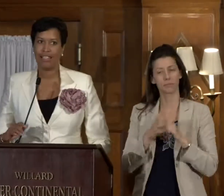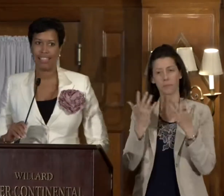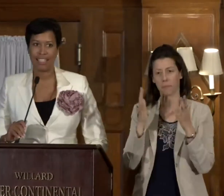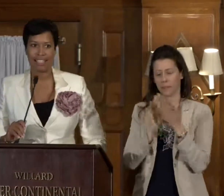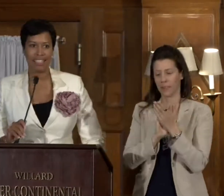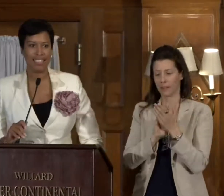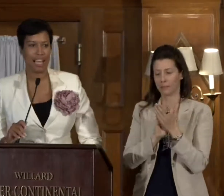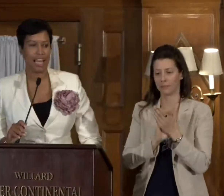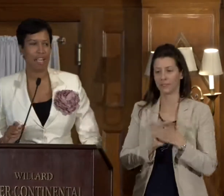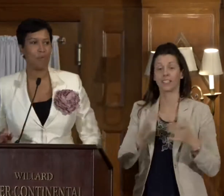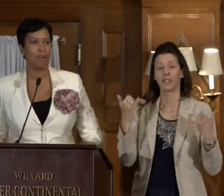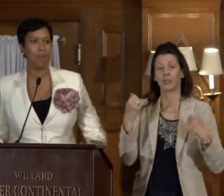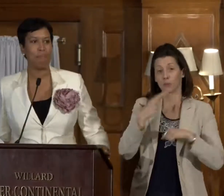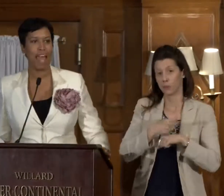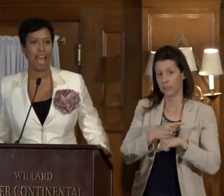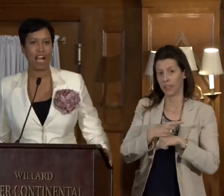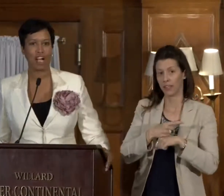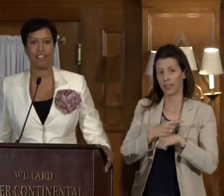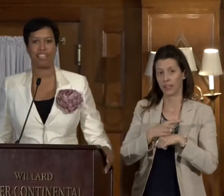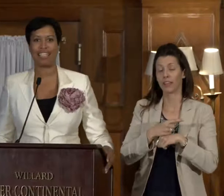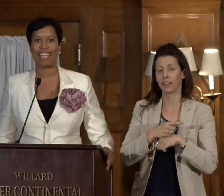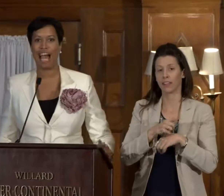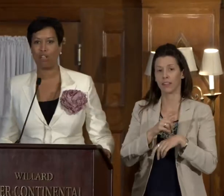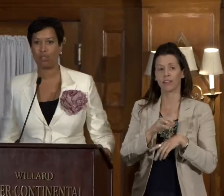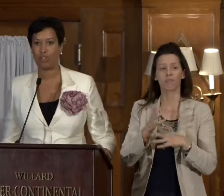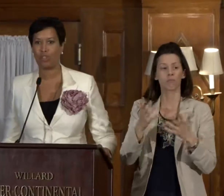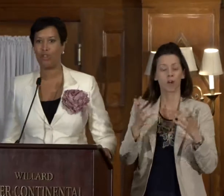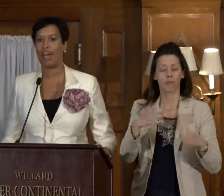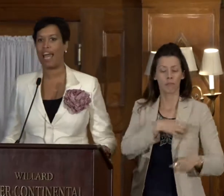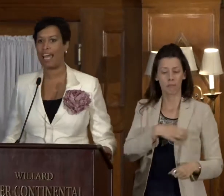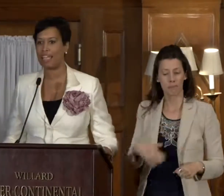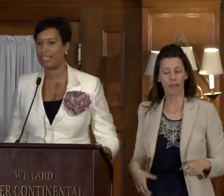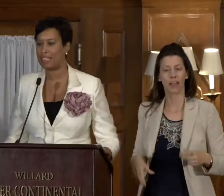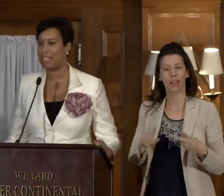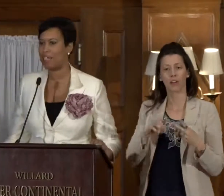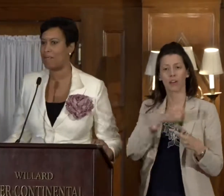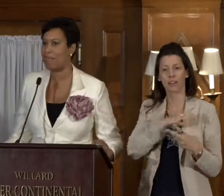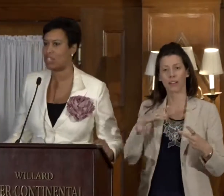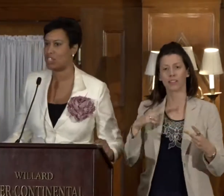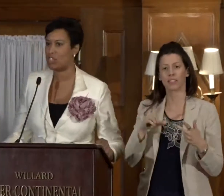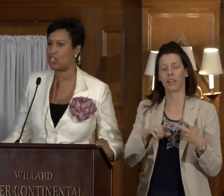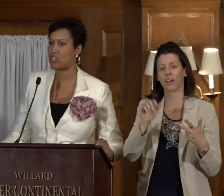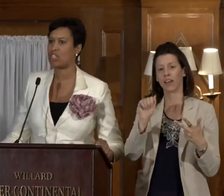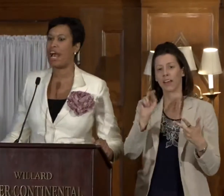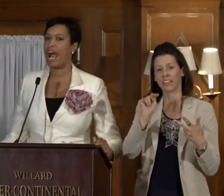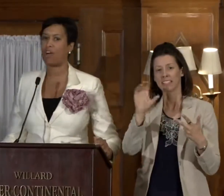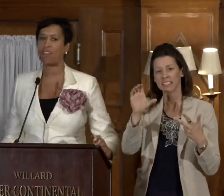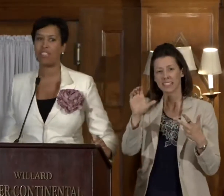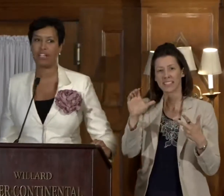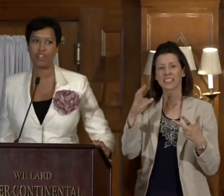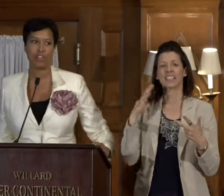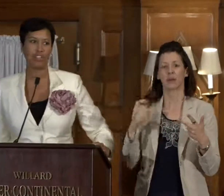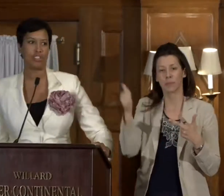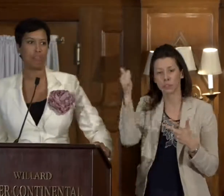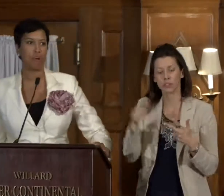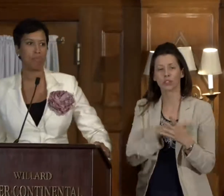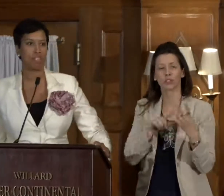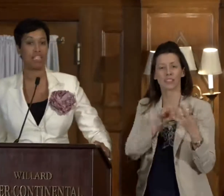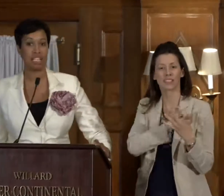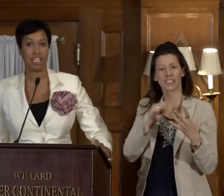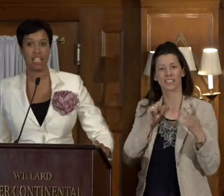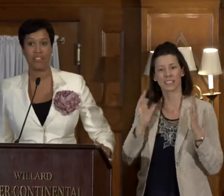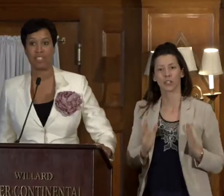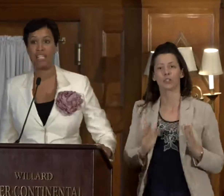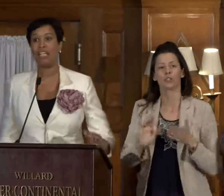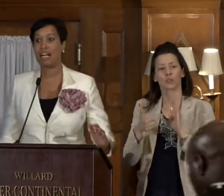This is a day where the mayor, the council, ANC commissioners, our senators, and